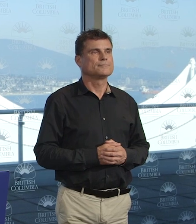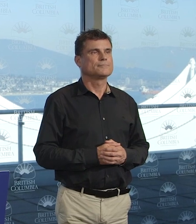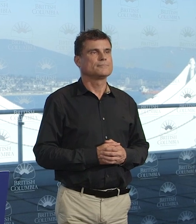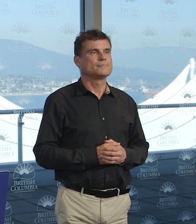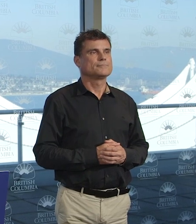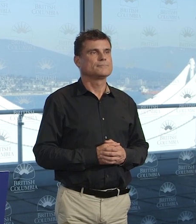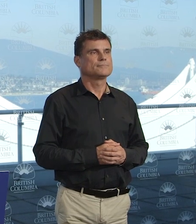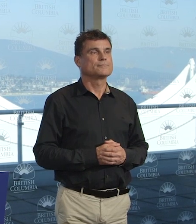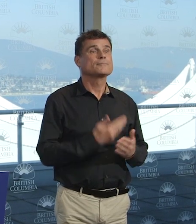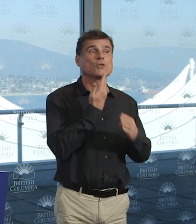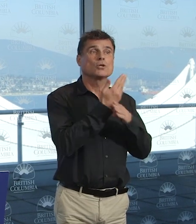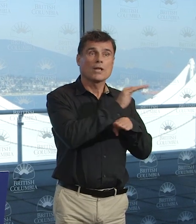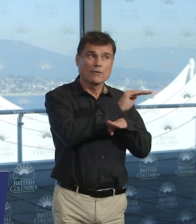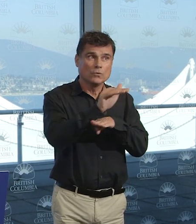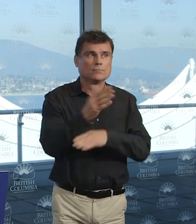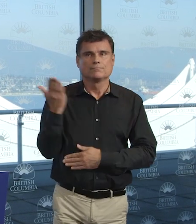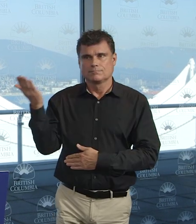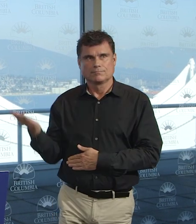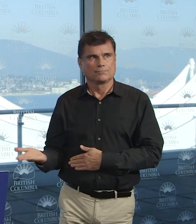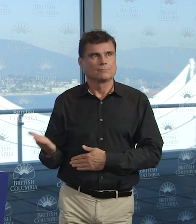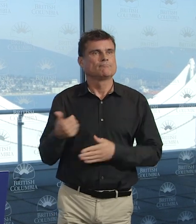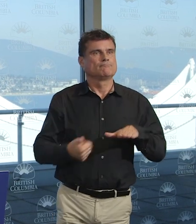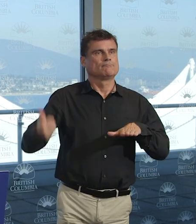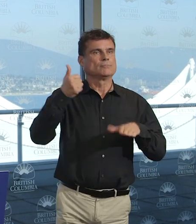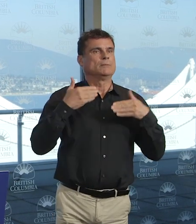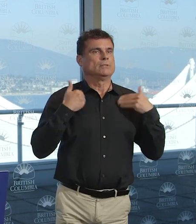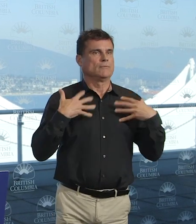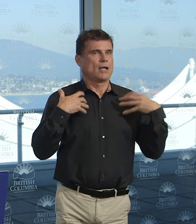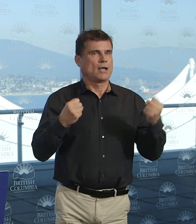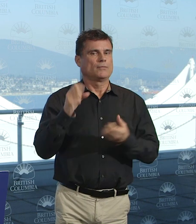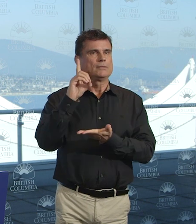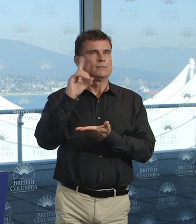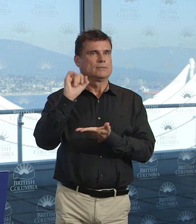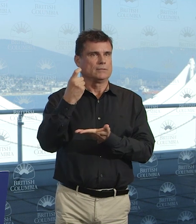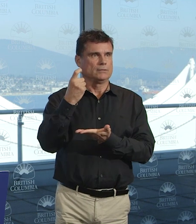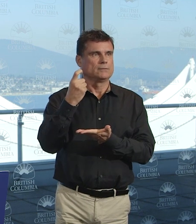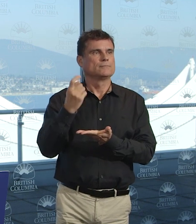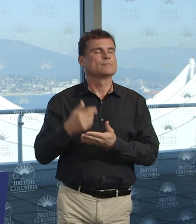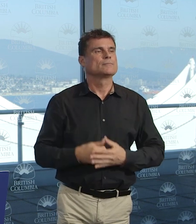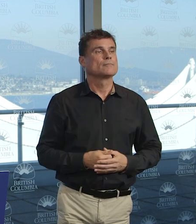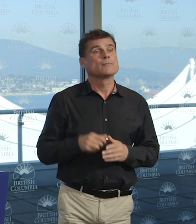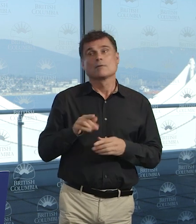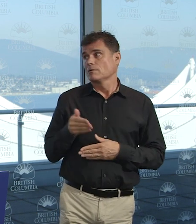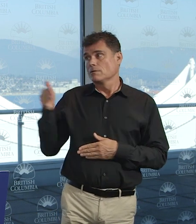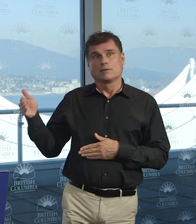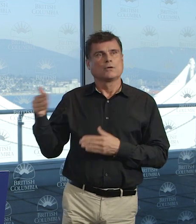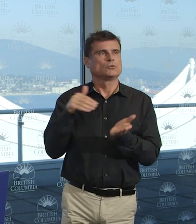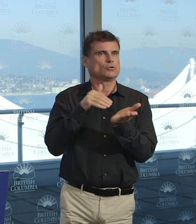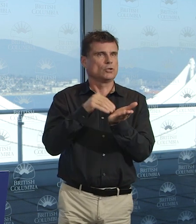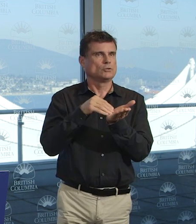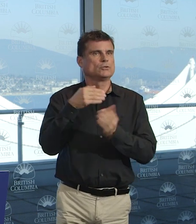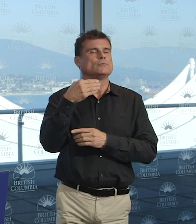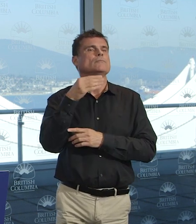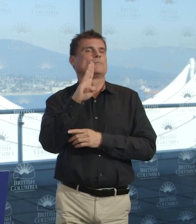Good afternoon. I'm Adrian Dix, BC's Minister of Health. Beside me is Dr. Bonnie Henry, our provincial health officer for British Columbia.